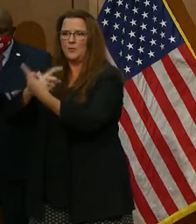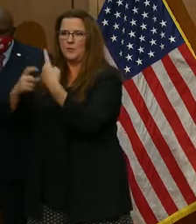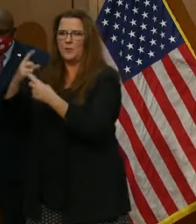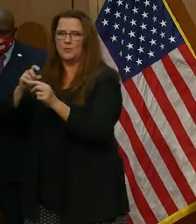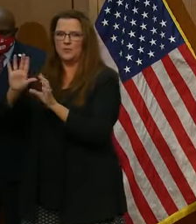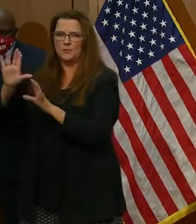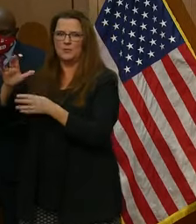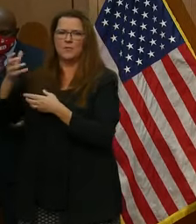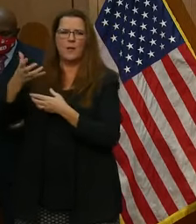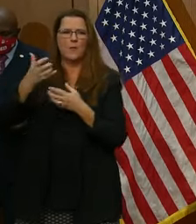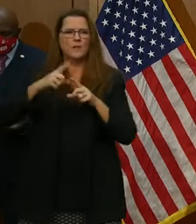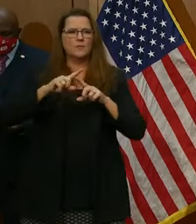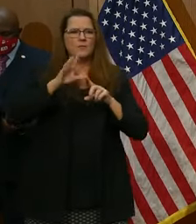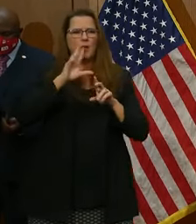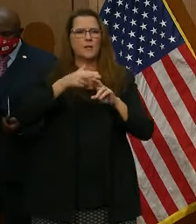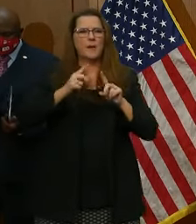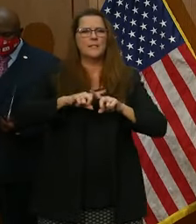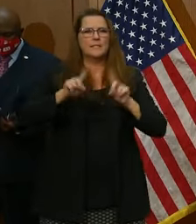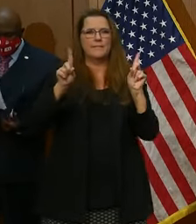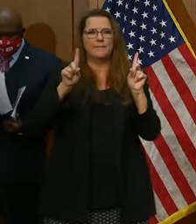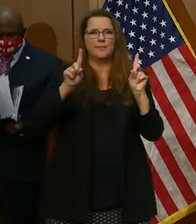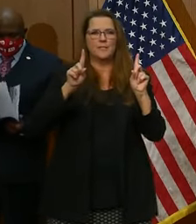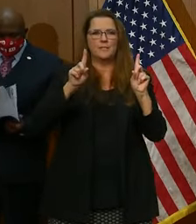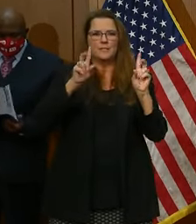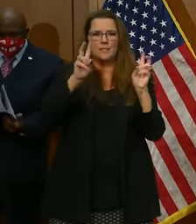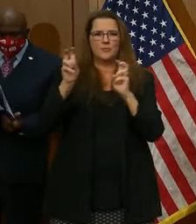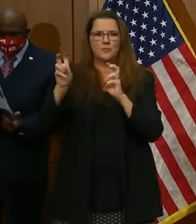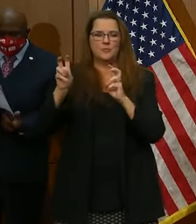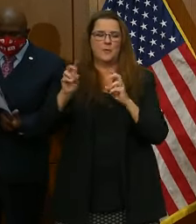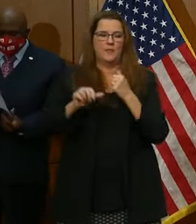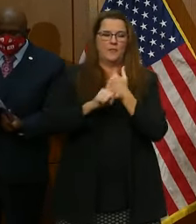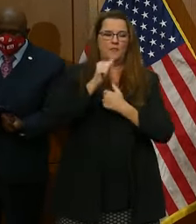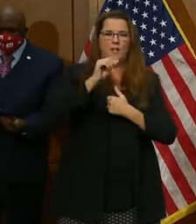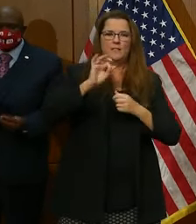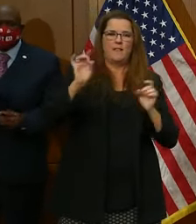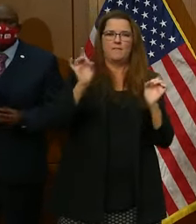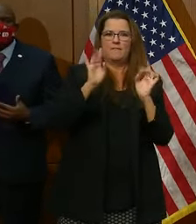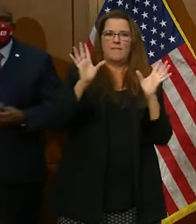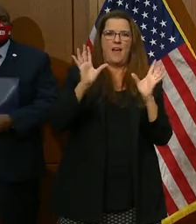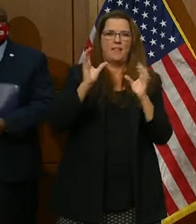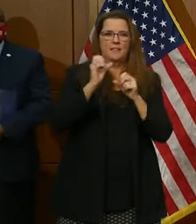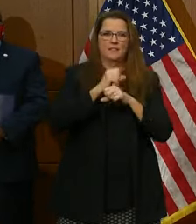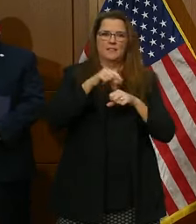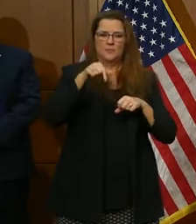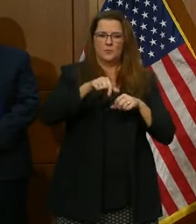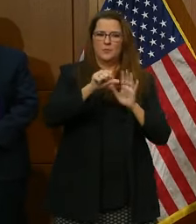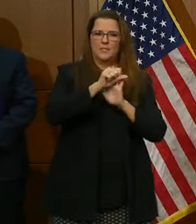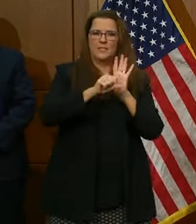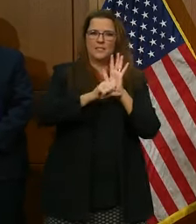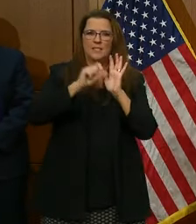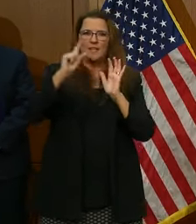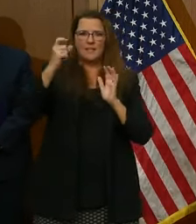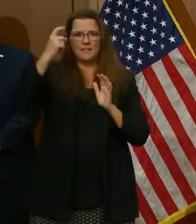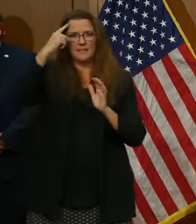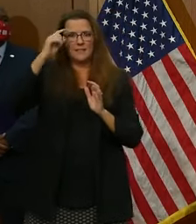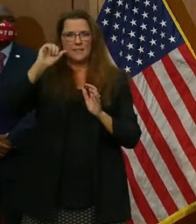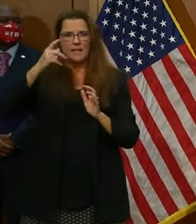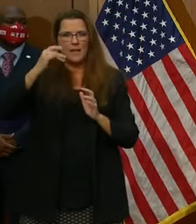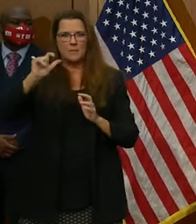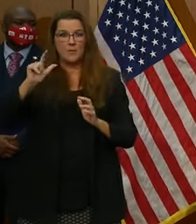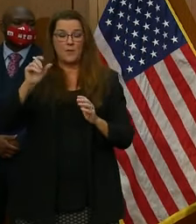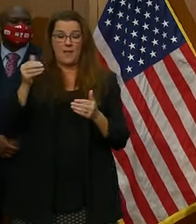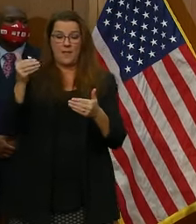issue, the threats of violence to state capitals and security leading up to next week's inauguration